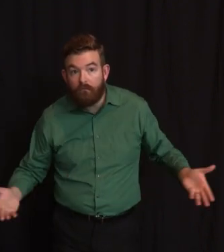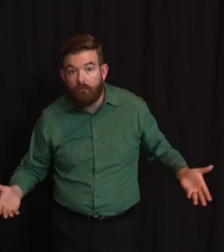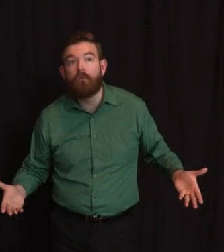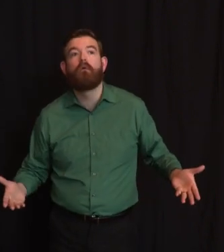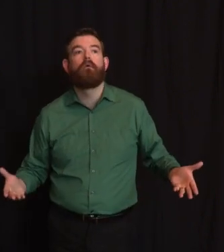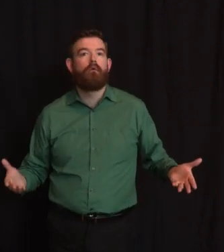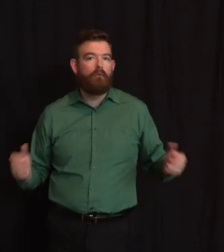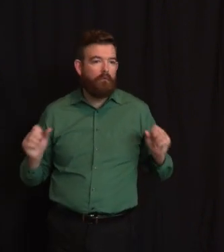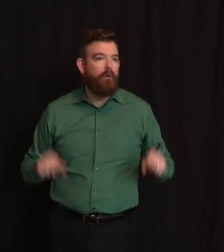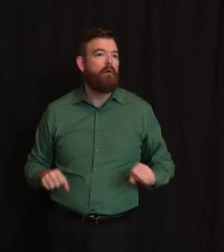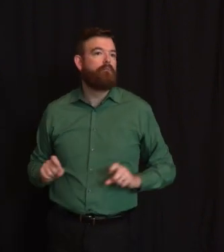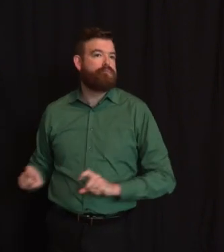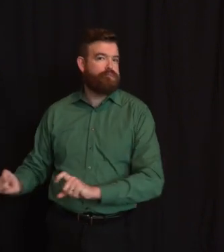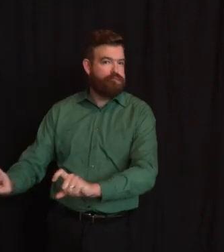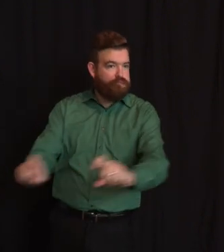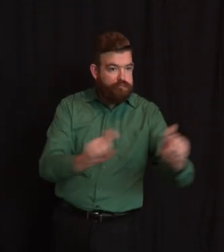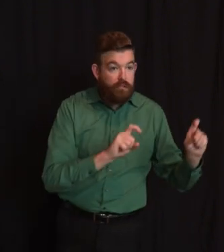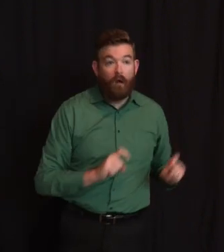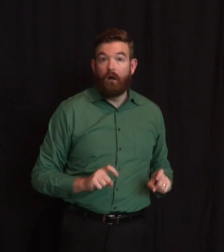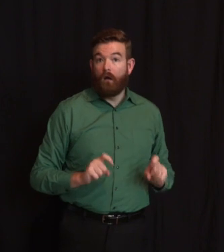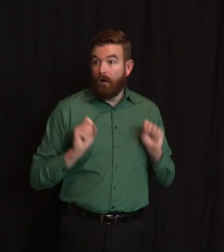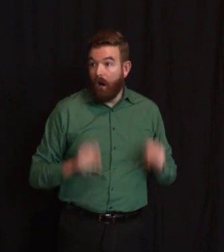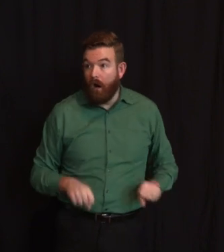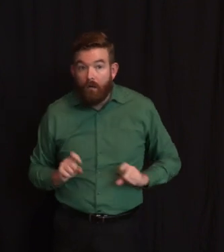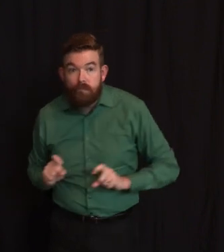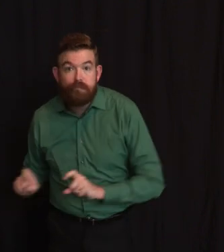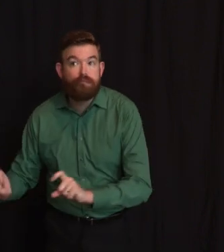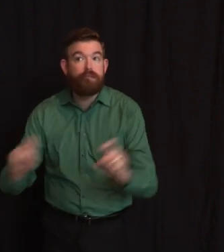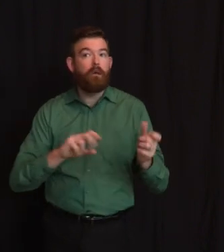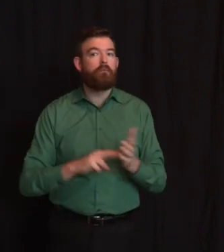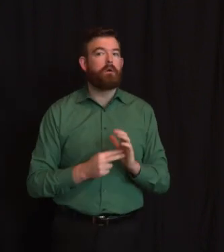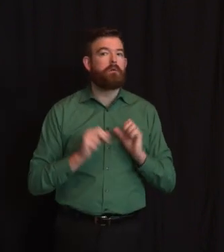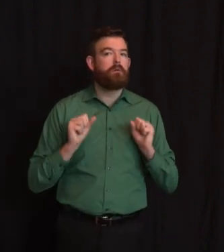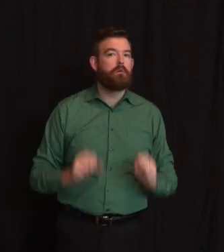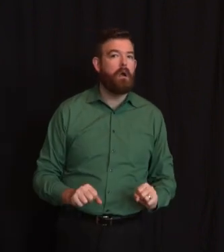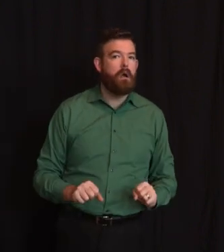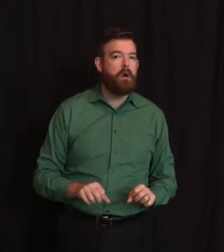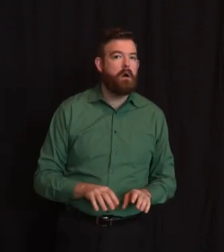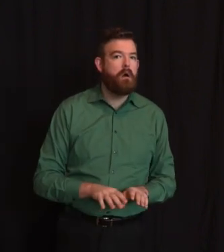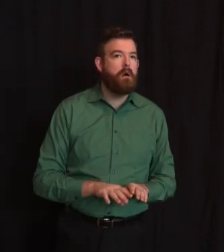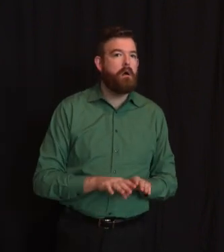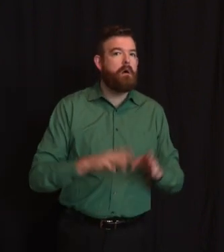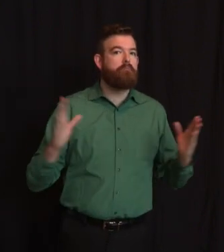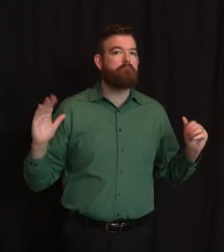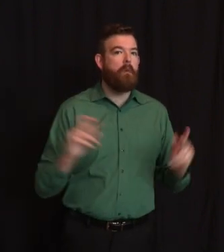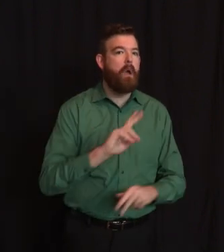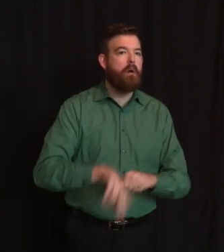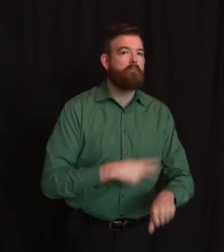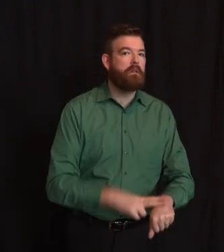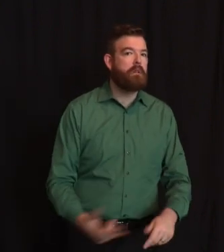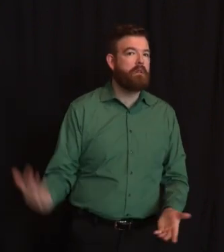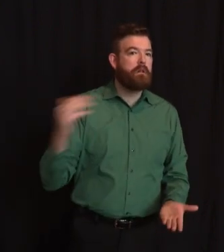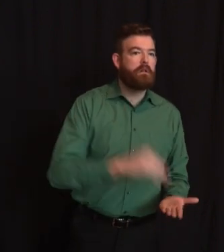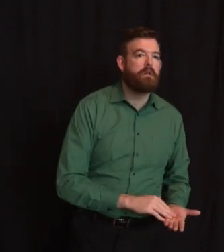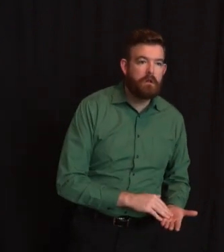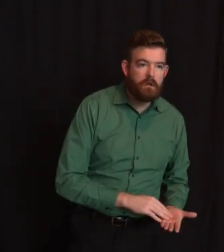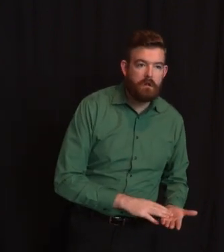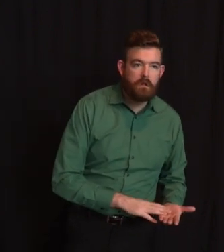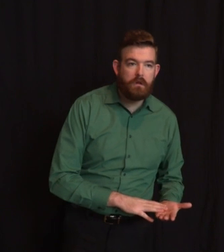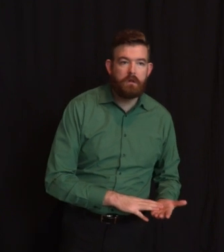If you're thinking, okay, do I feel I'm ready to go out and have dinner or see a movie or go to a ball game